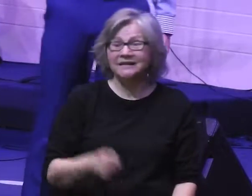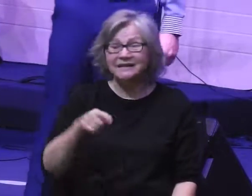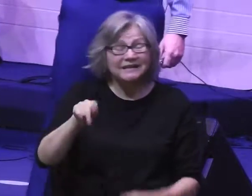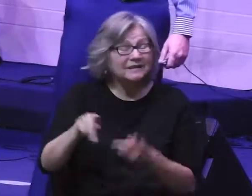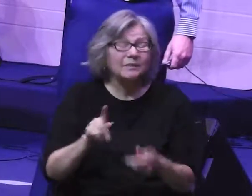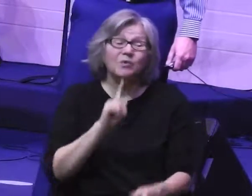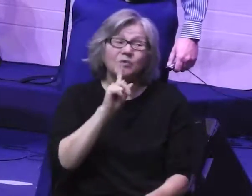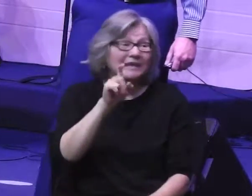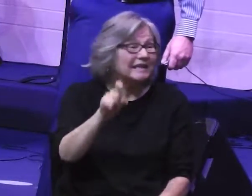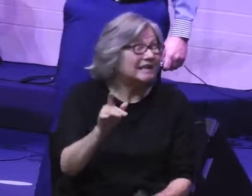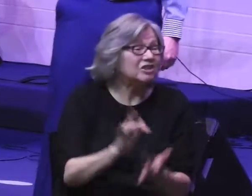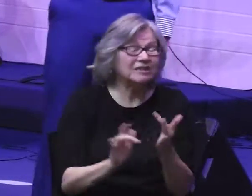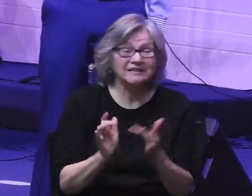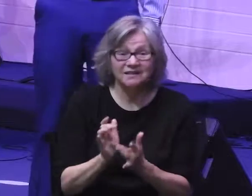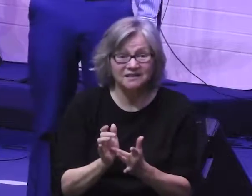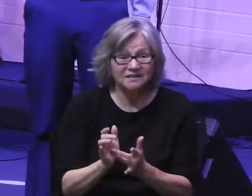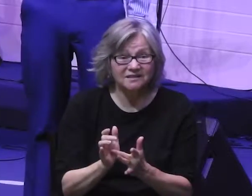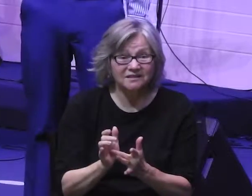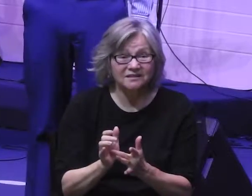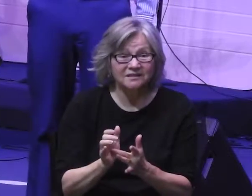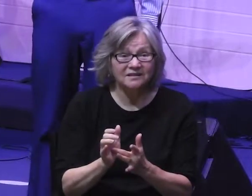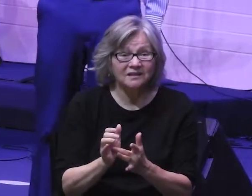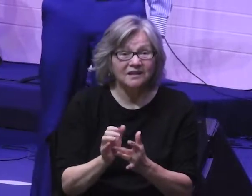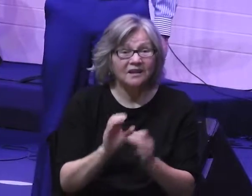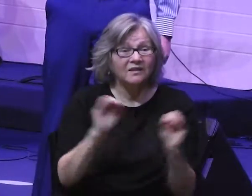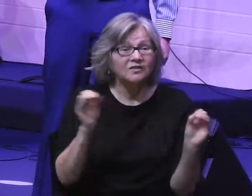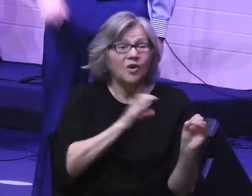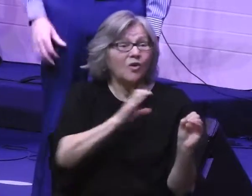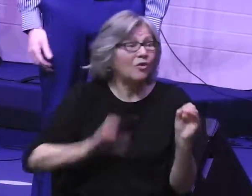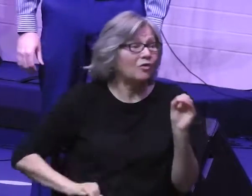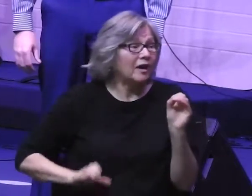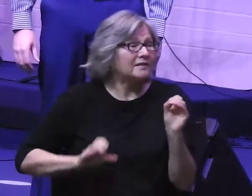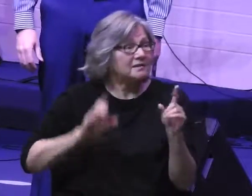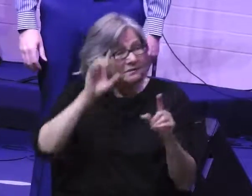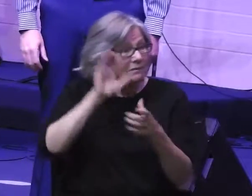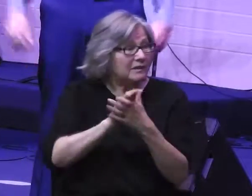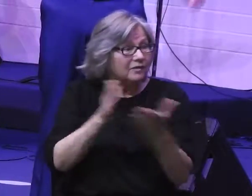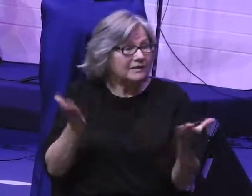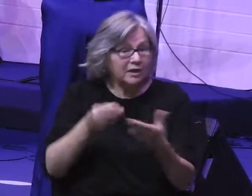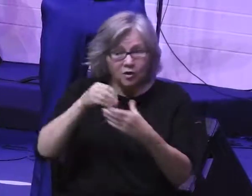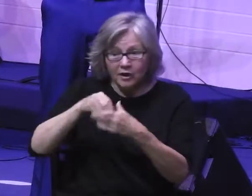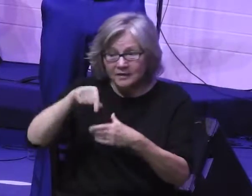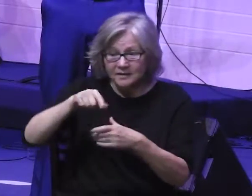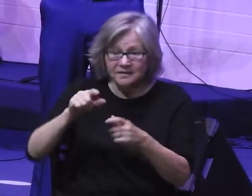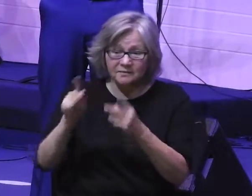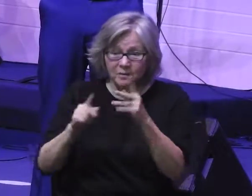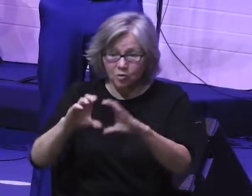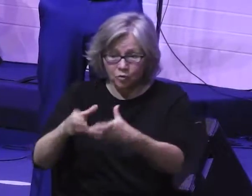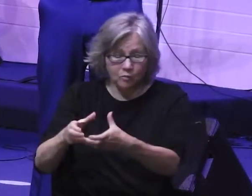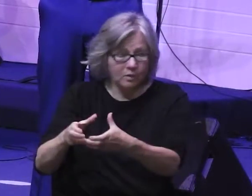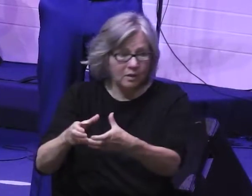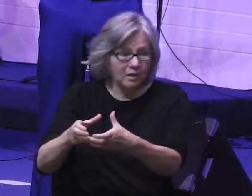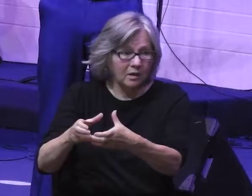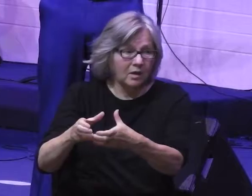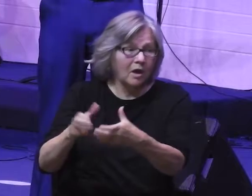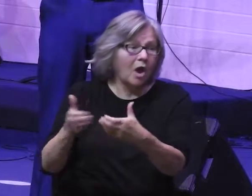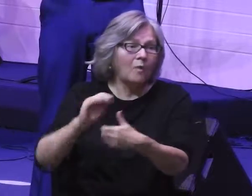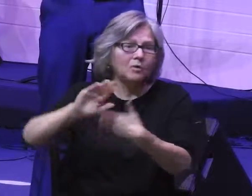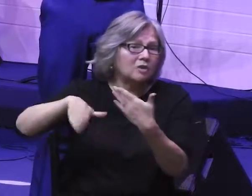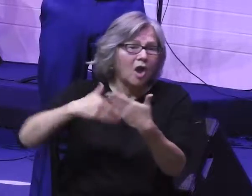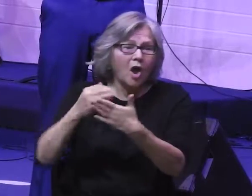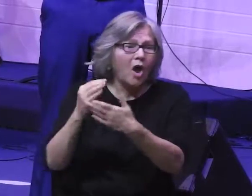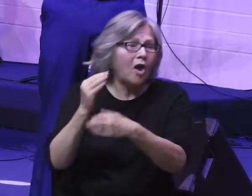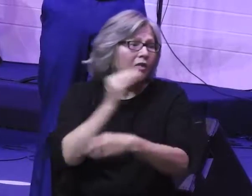really need Jesus. There's almost no Christ followers among this people group. Almost all the missionaries